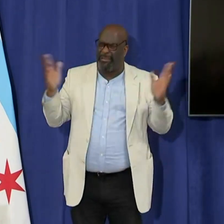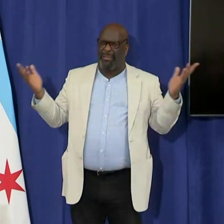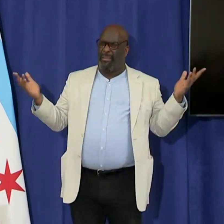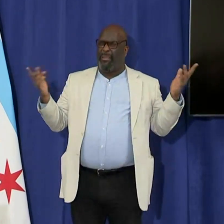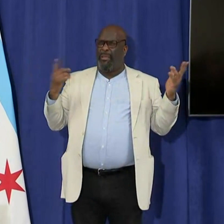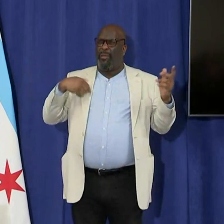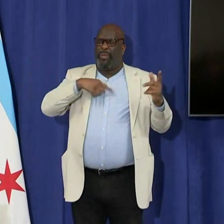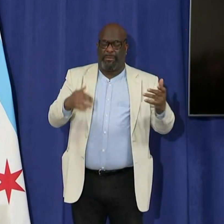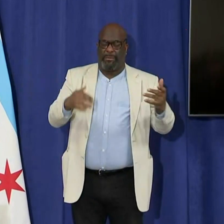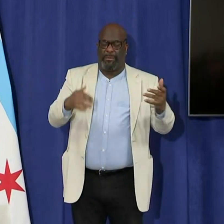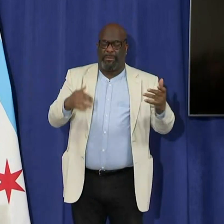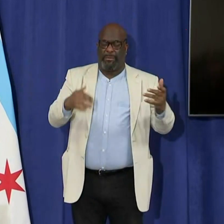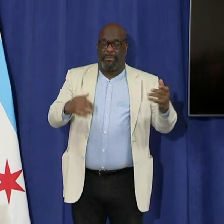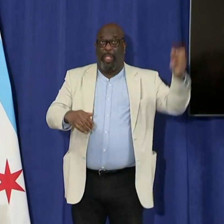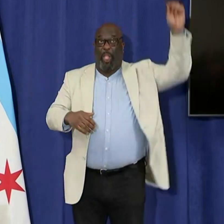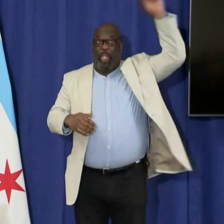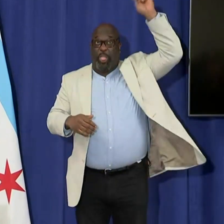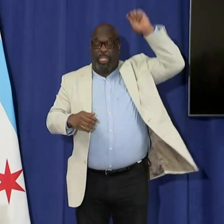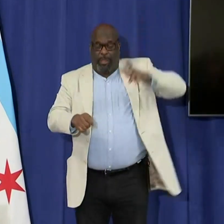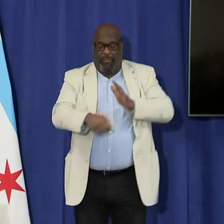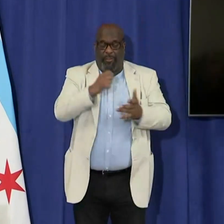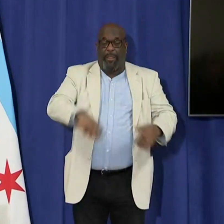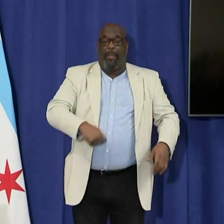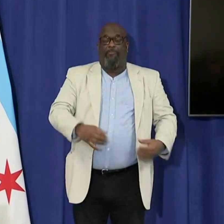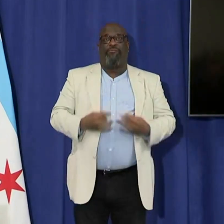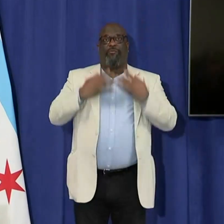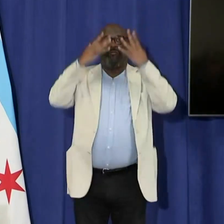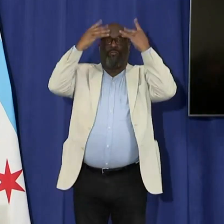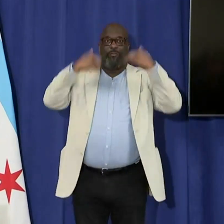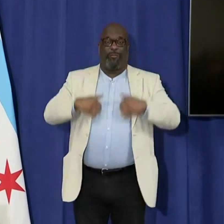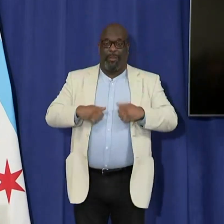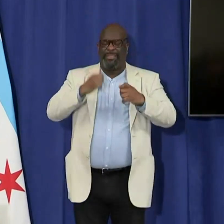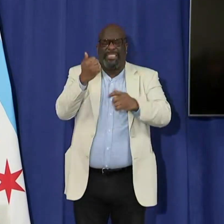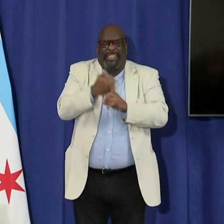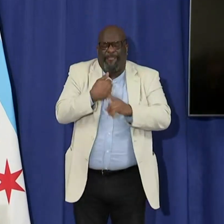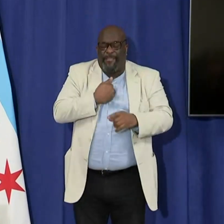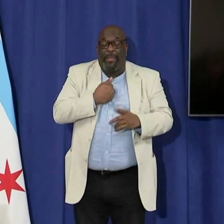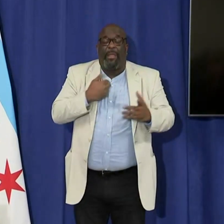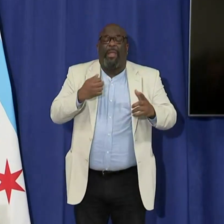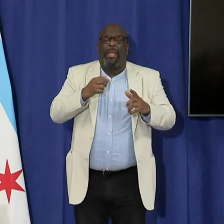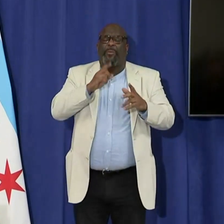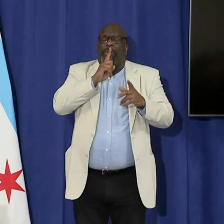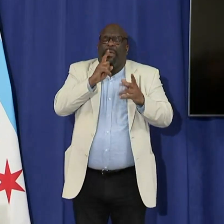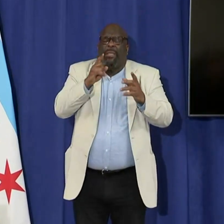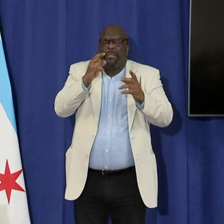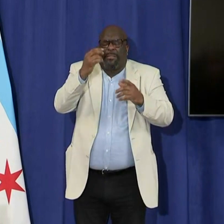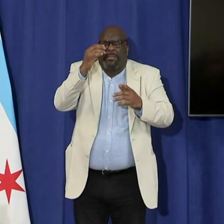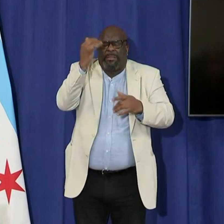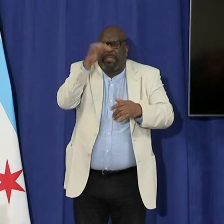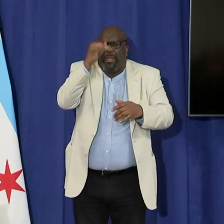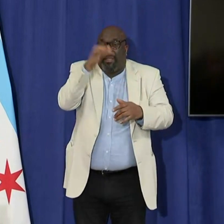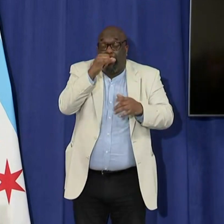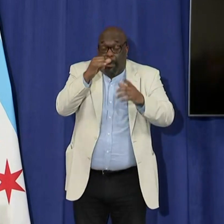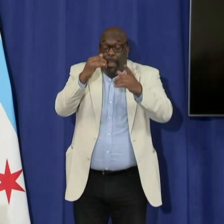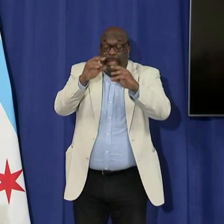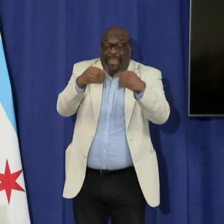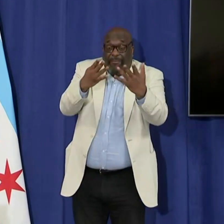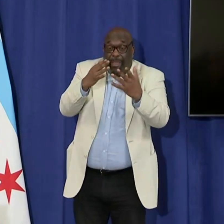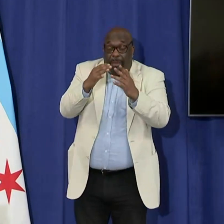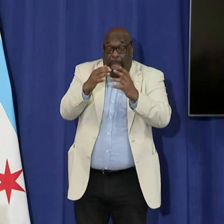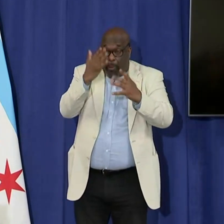ourselves on fire. It makes sense. Given what we know about how this disease spreads,